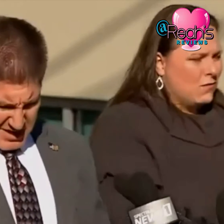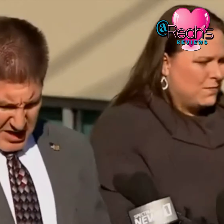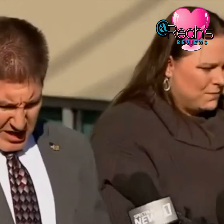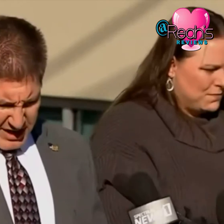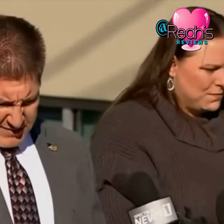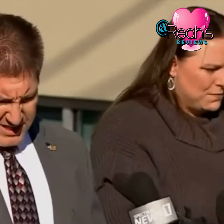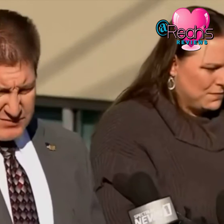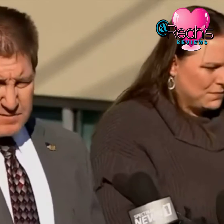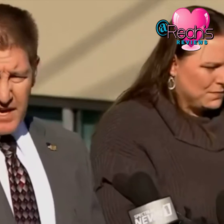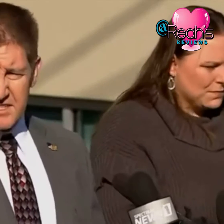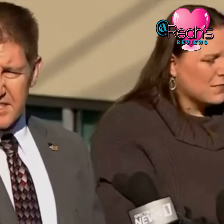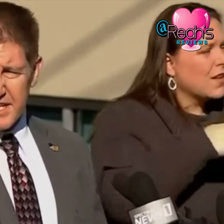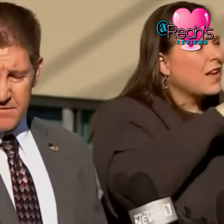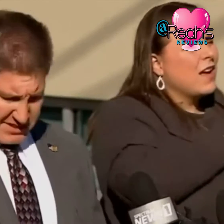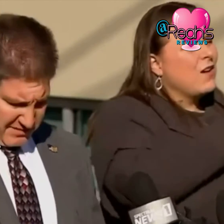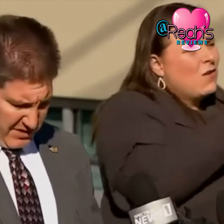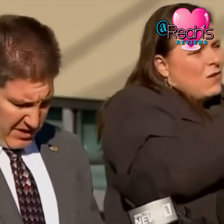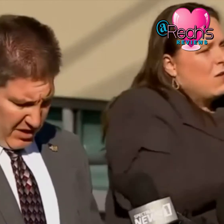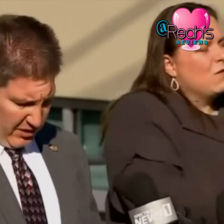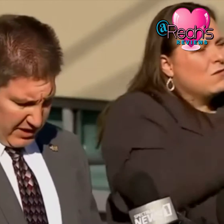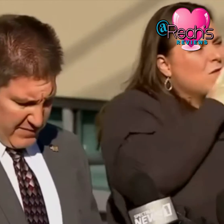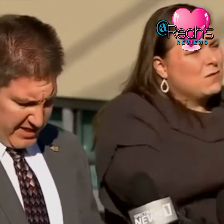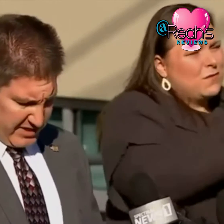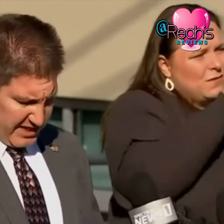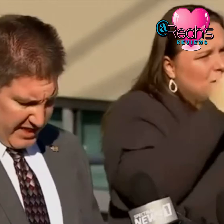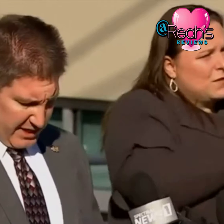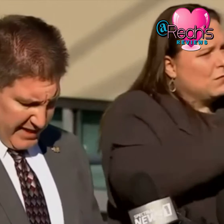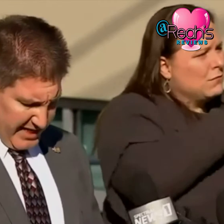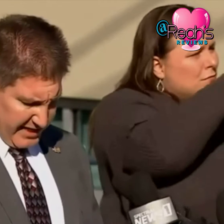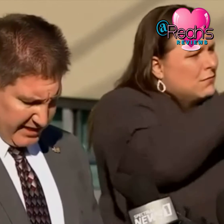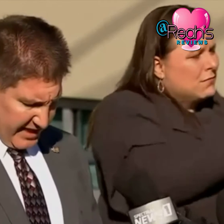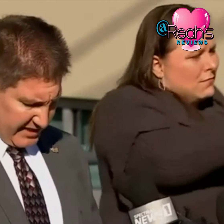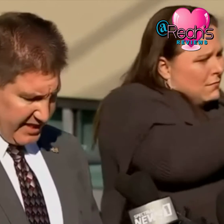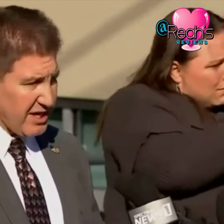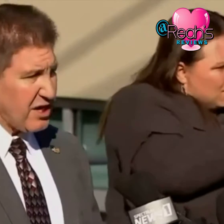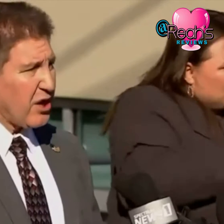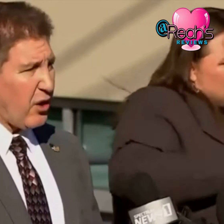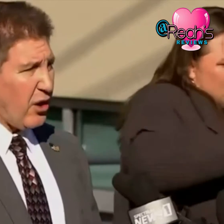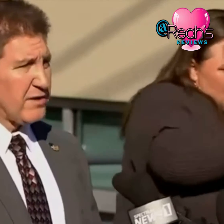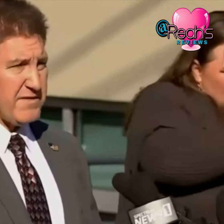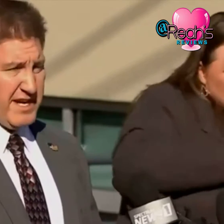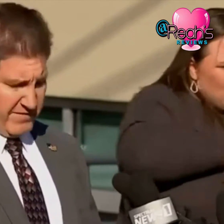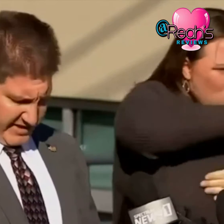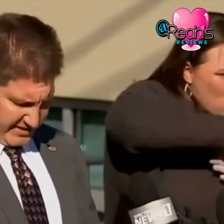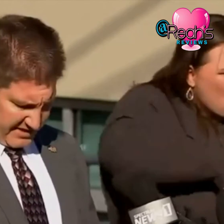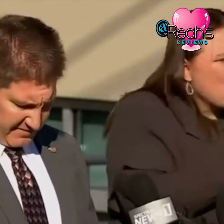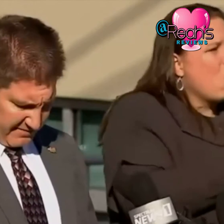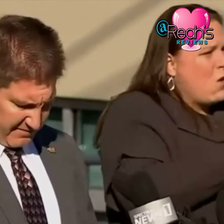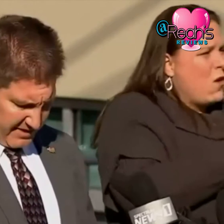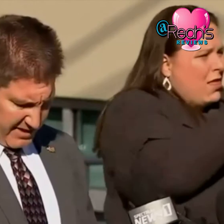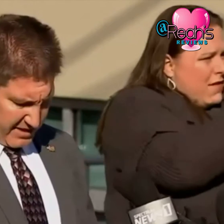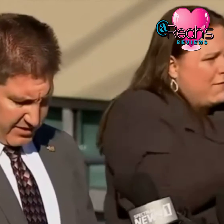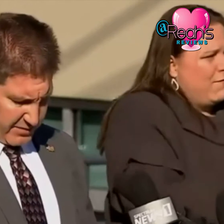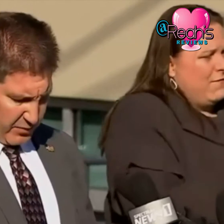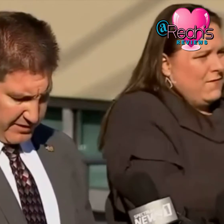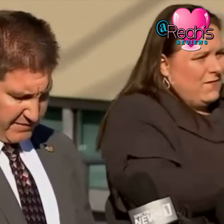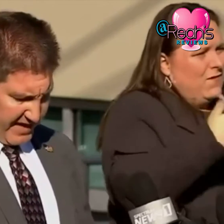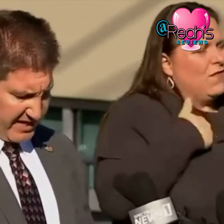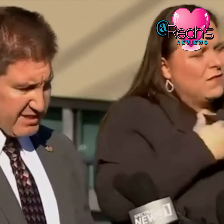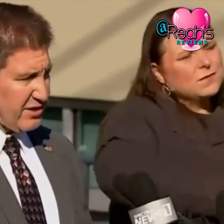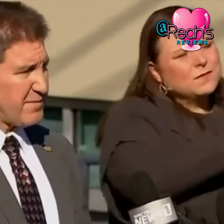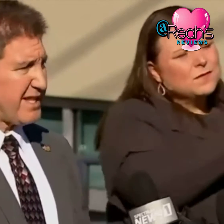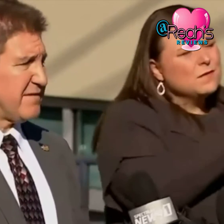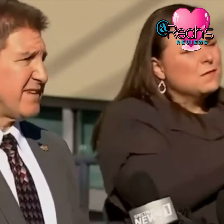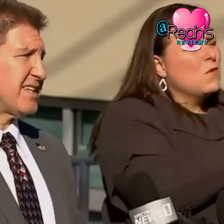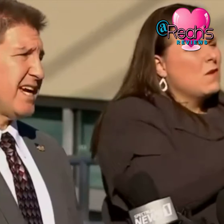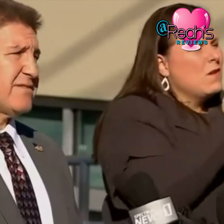our evidence response teams are committed to documenting and collecting all of the evidence to support the